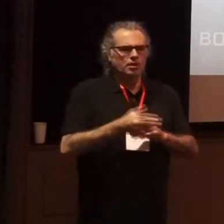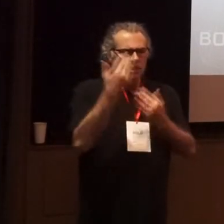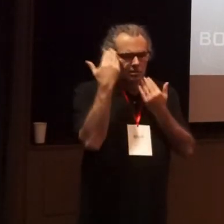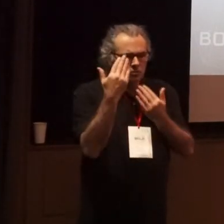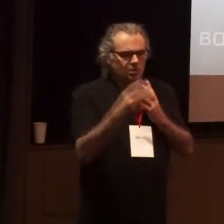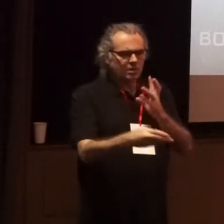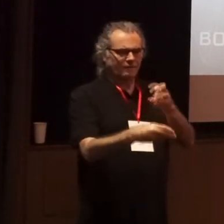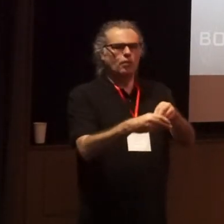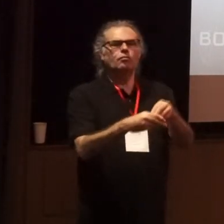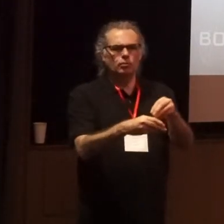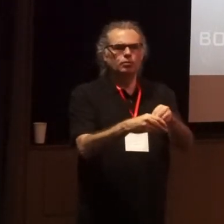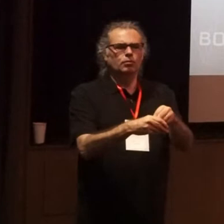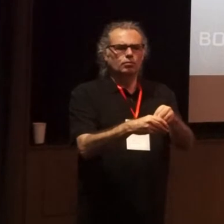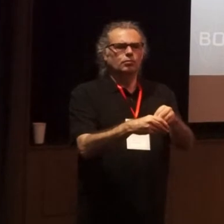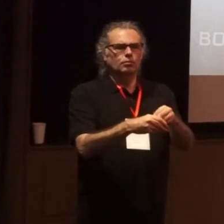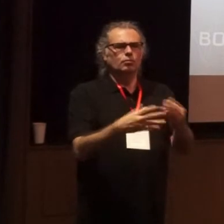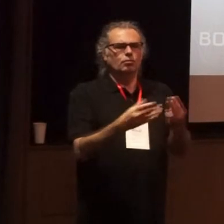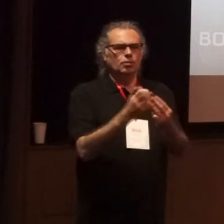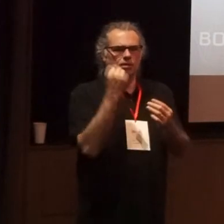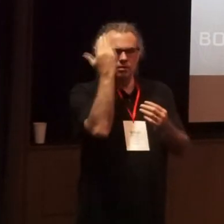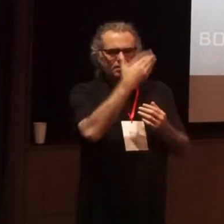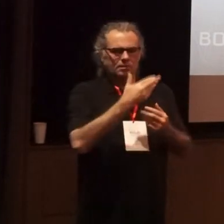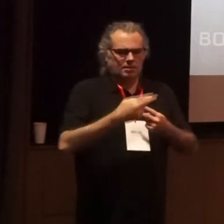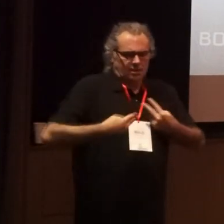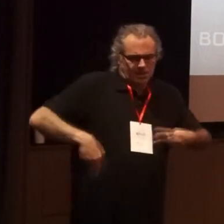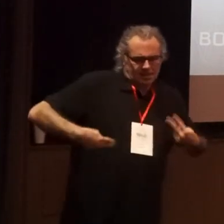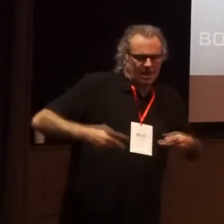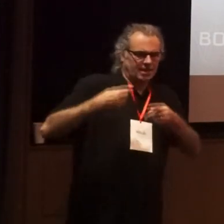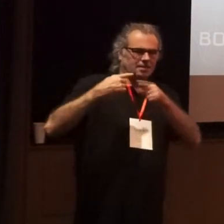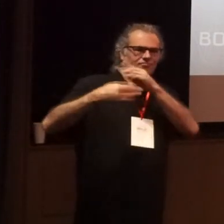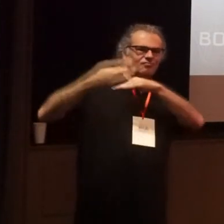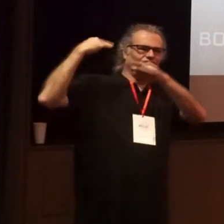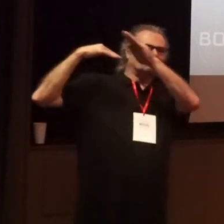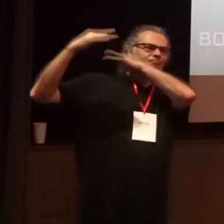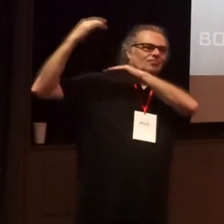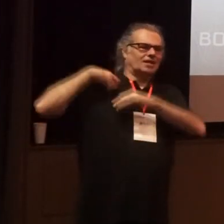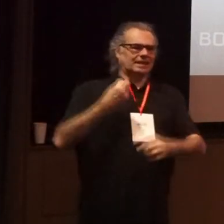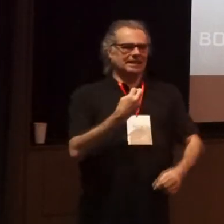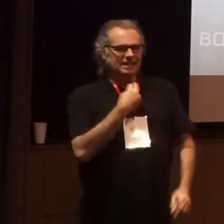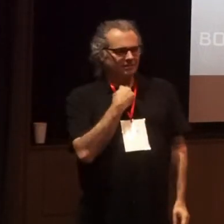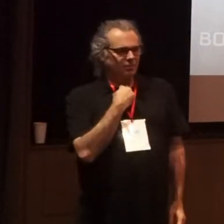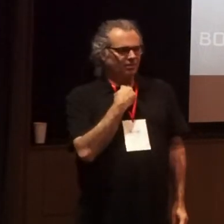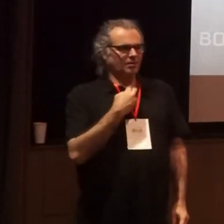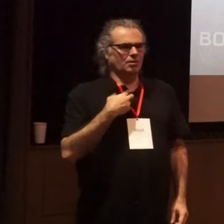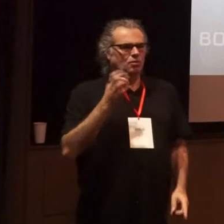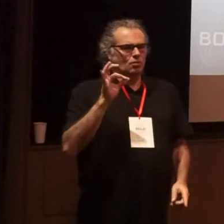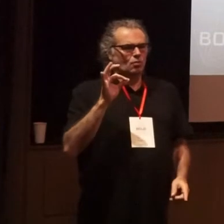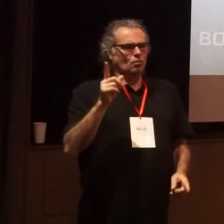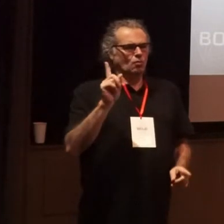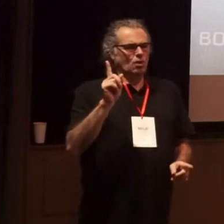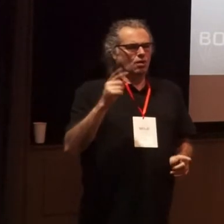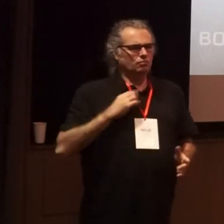and the engagement of Indigenous dance heritage I was disappointed not to be able to be at what I